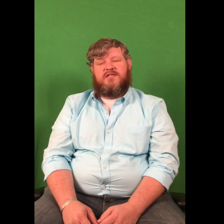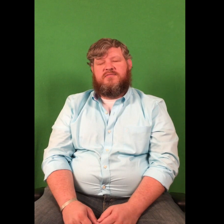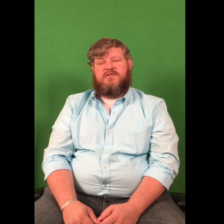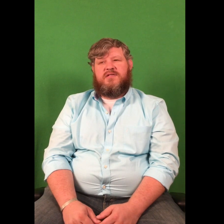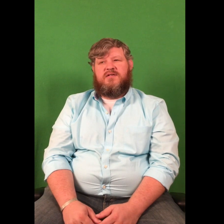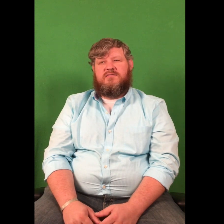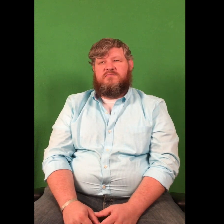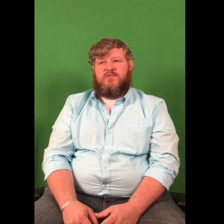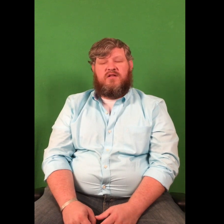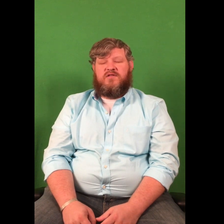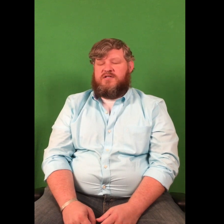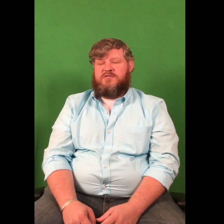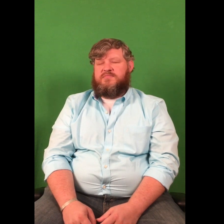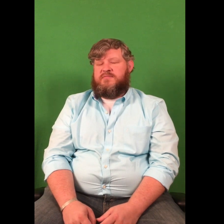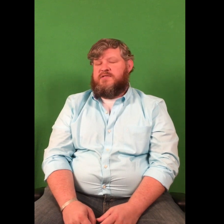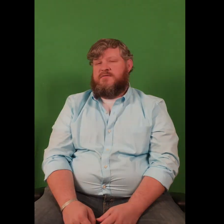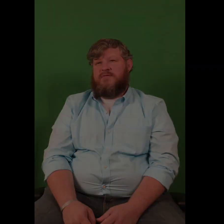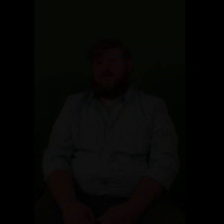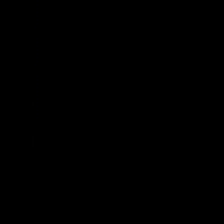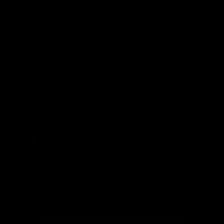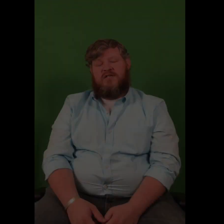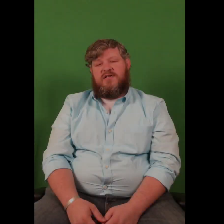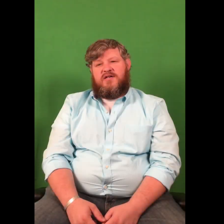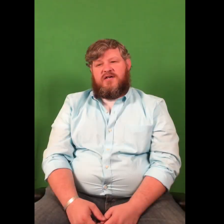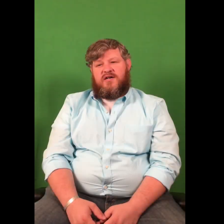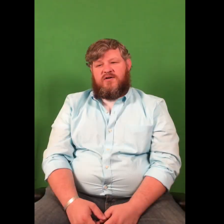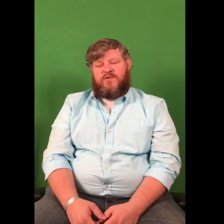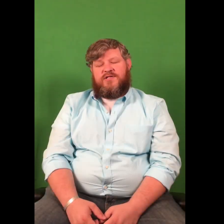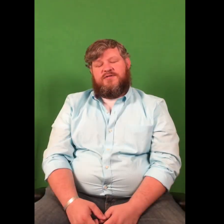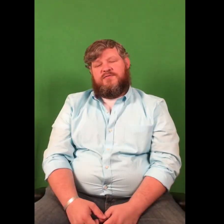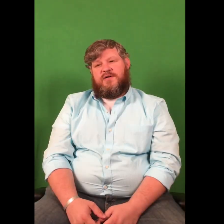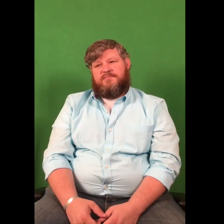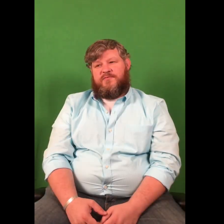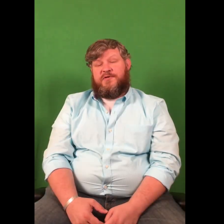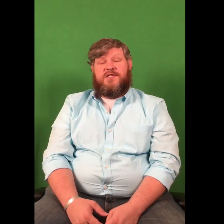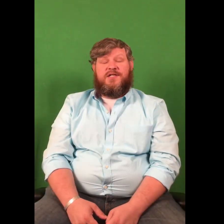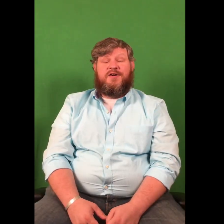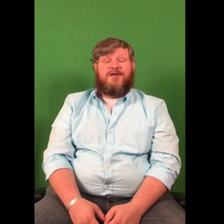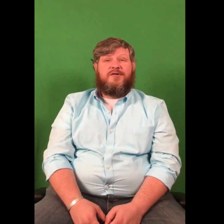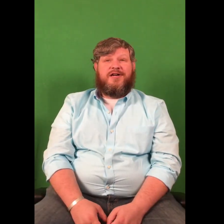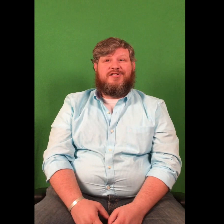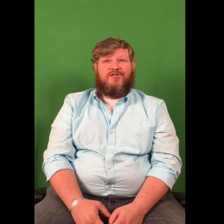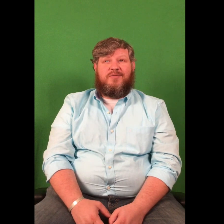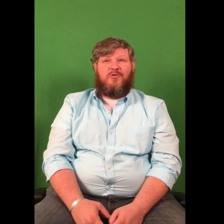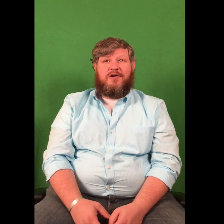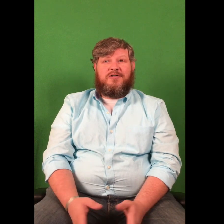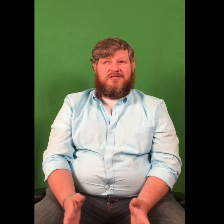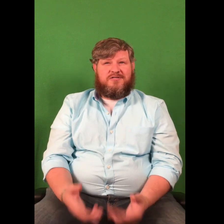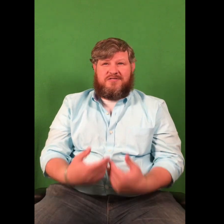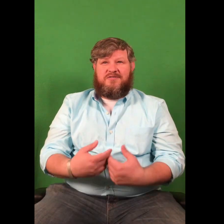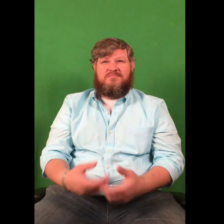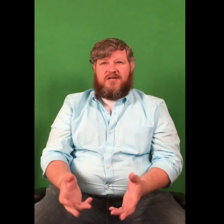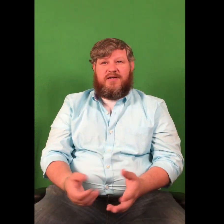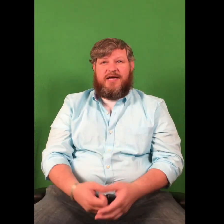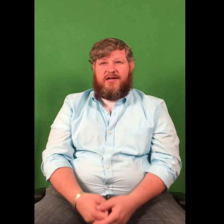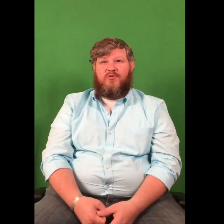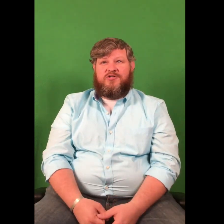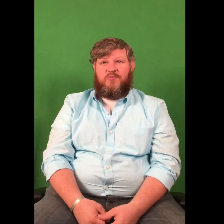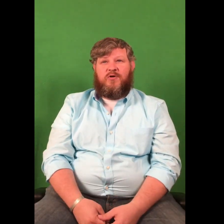beds have been there? Well over 100 maybe, too. Went to Food City there in Kodak to grab water. Just, you know, everybody had that rush on